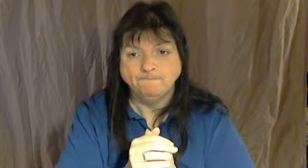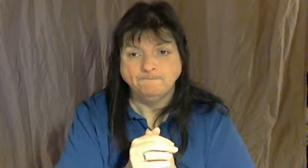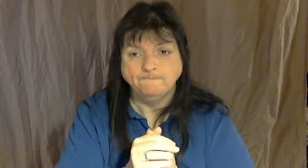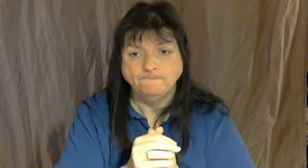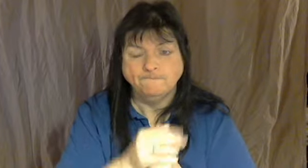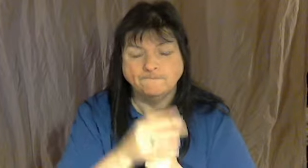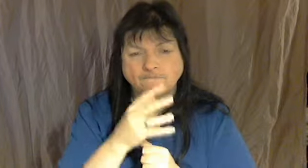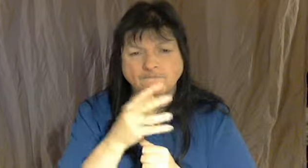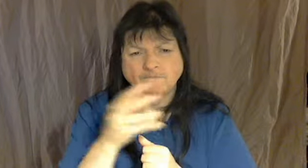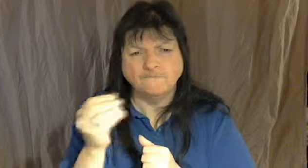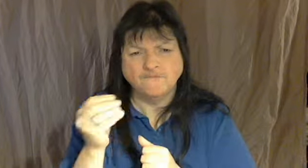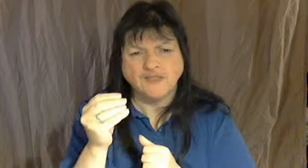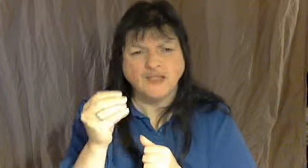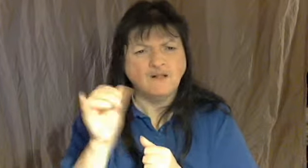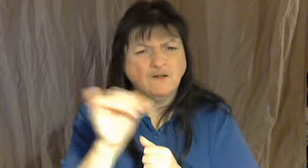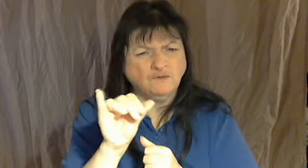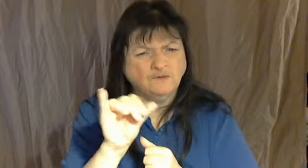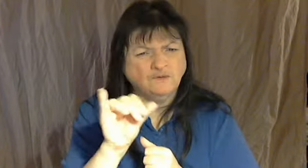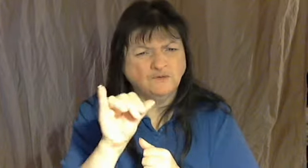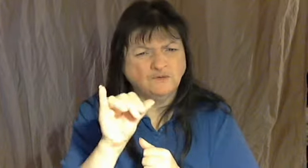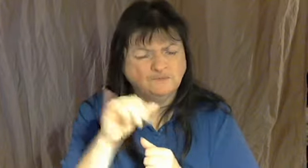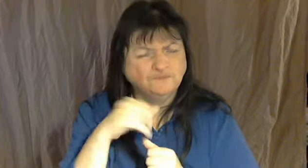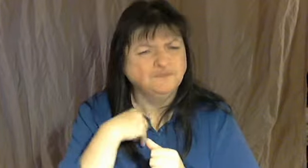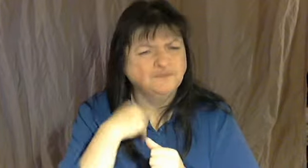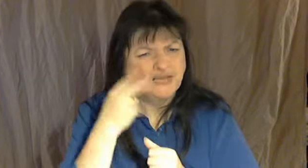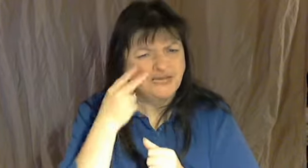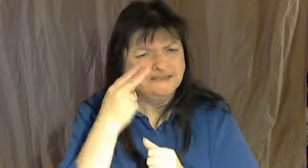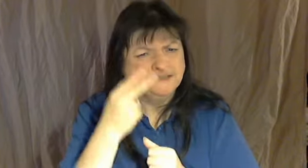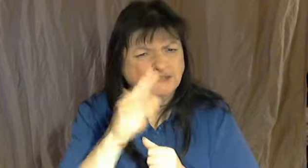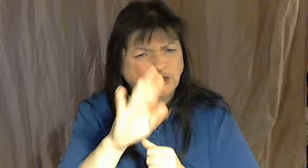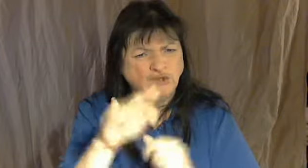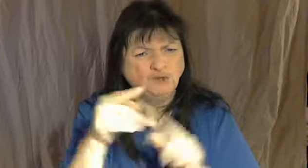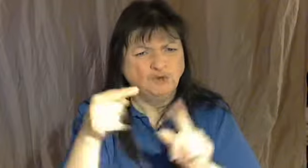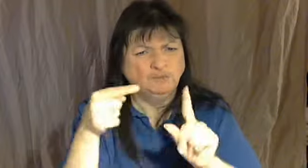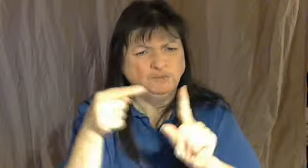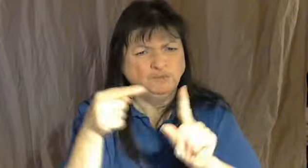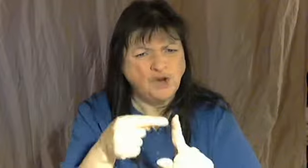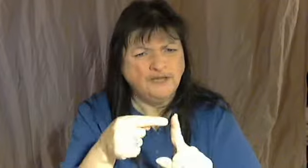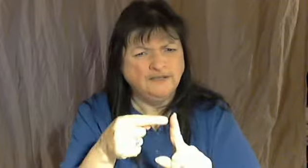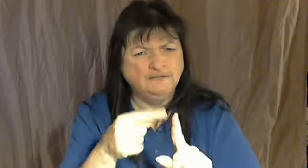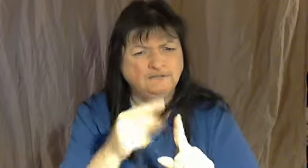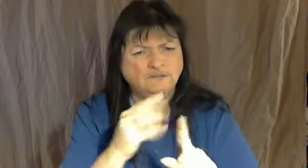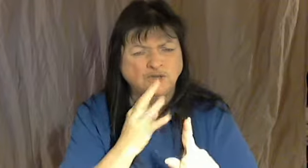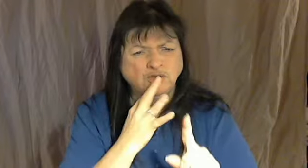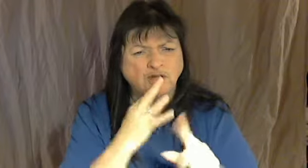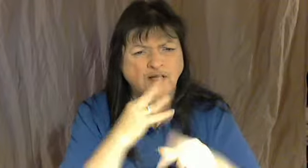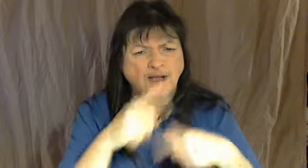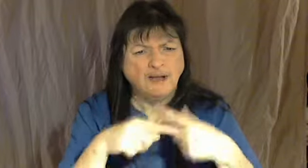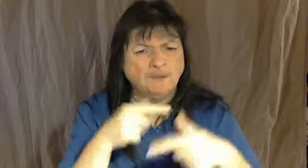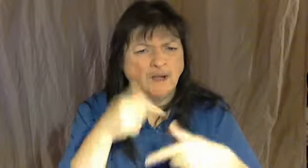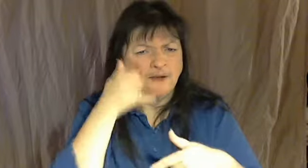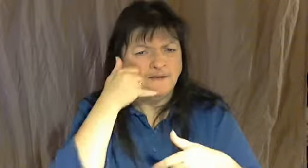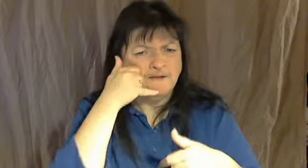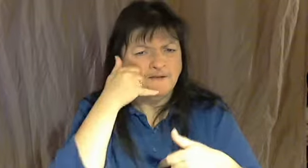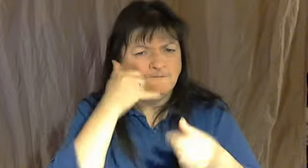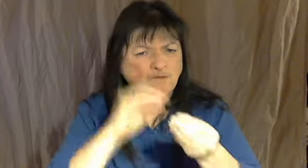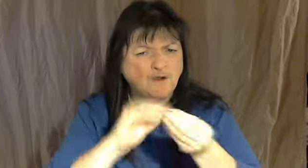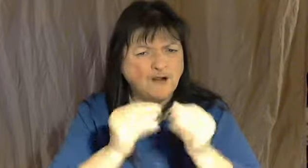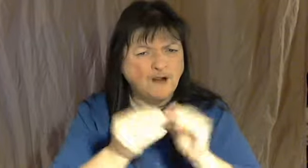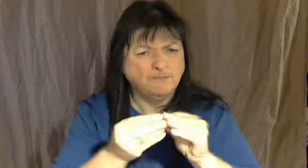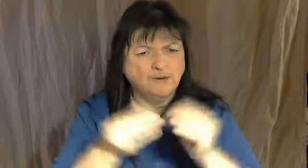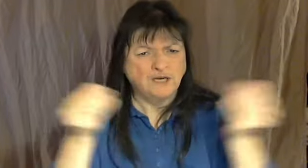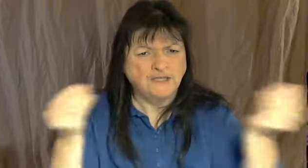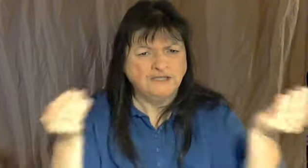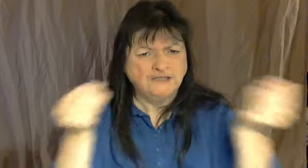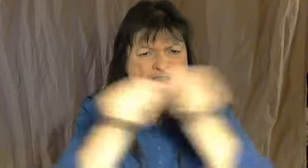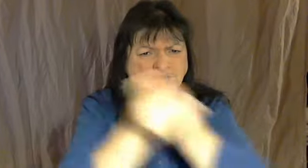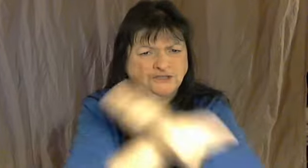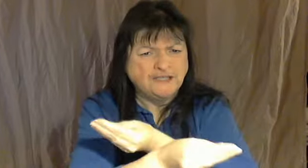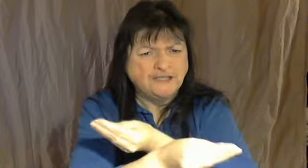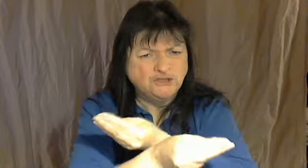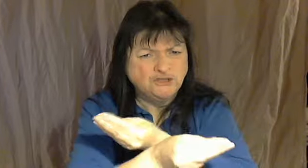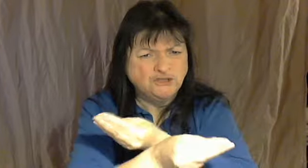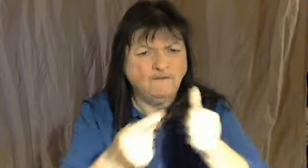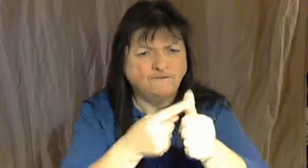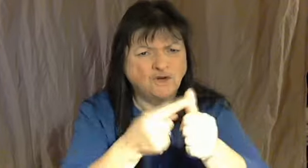with drinking, with joking, between men. And they are just playing.